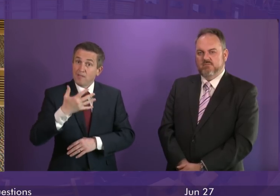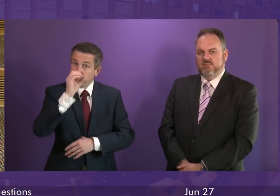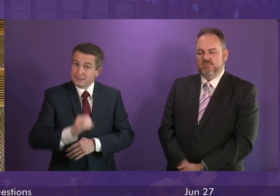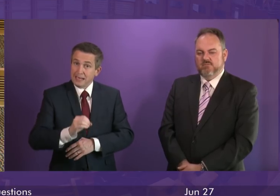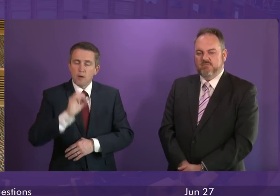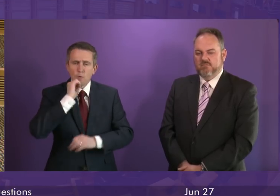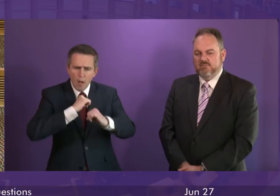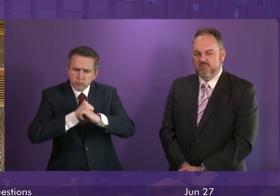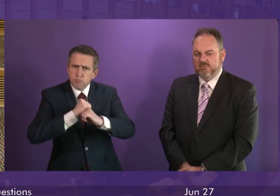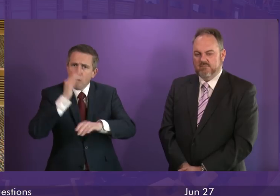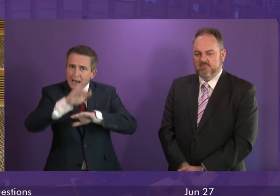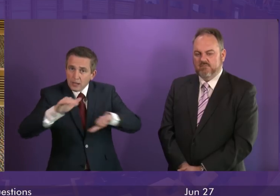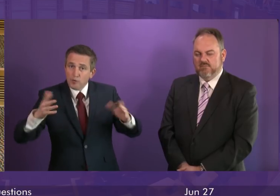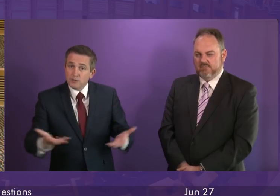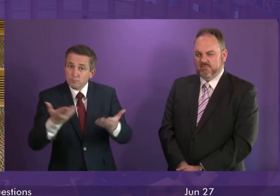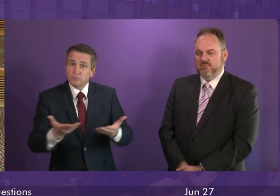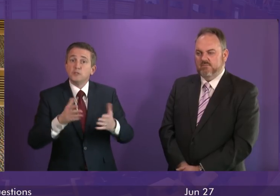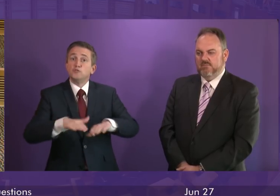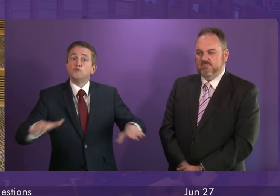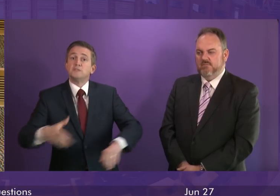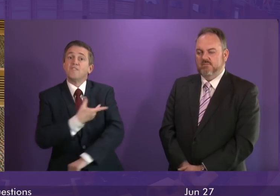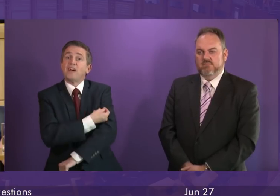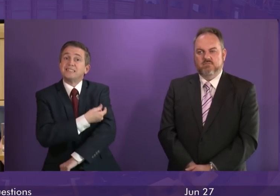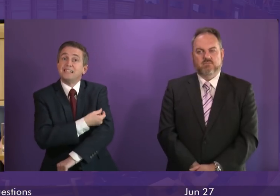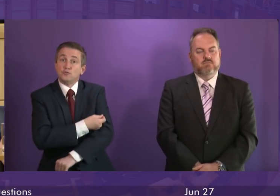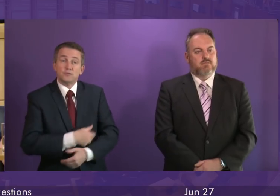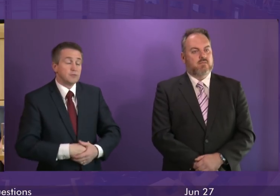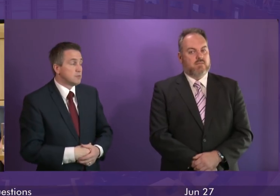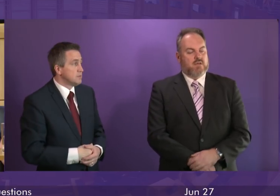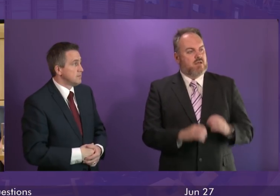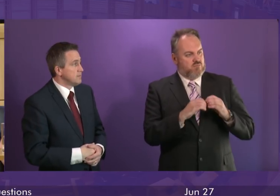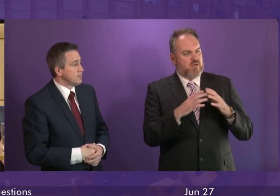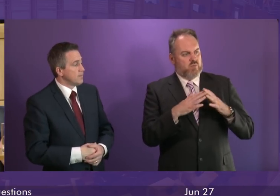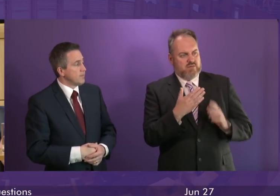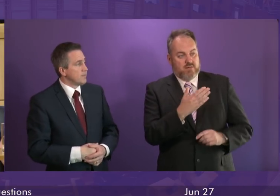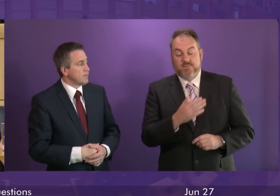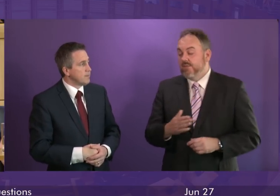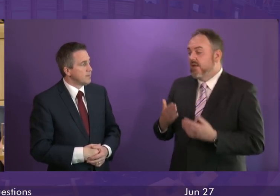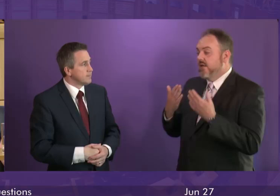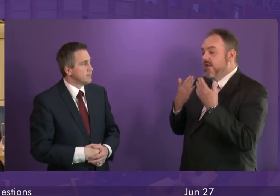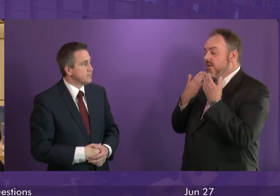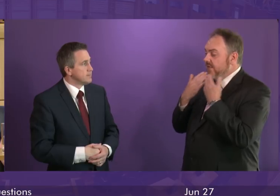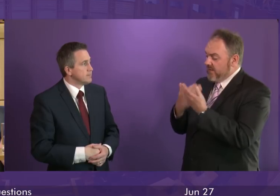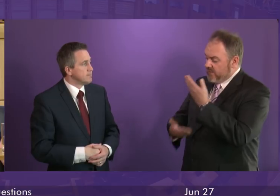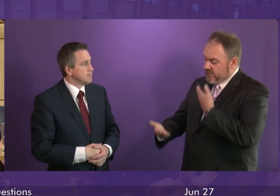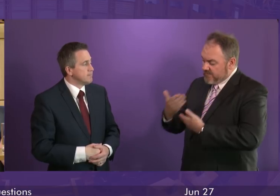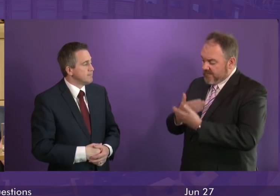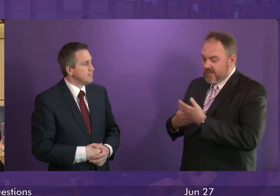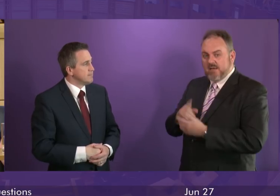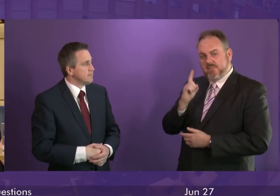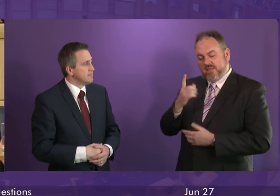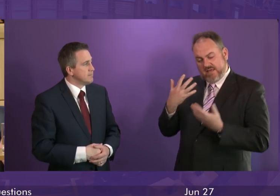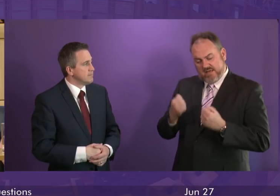promote and encourage childhood vaccinations. Brian Rittle. Can I thank the First Minister for that answer? Research